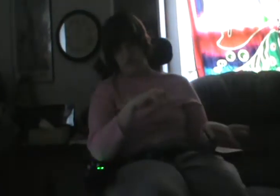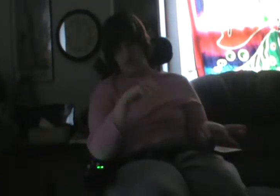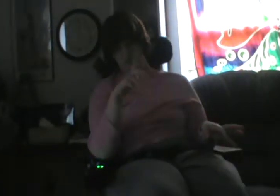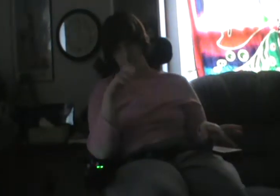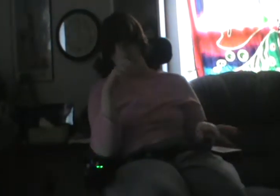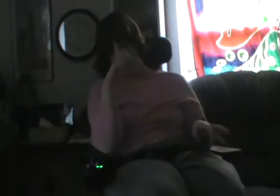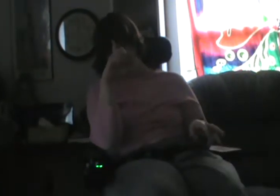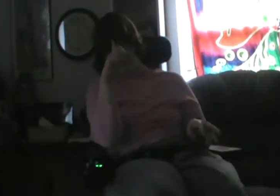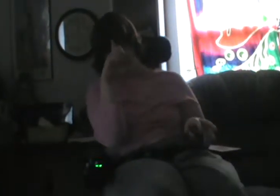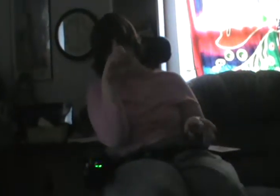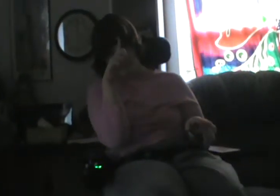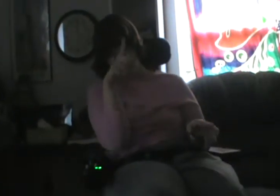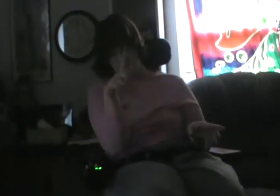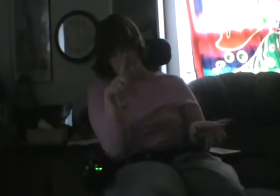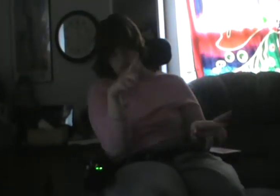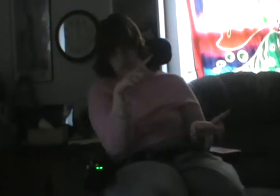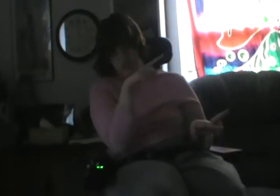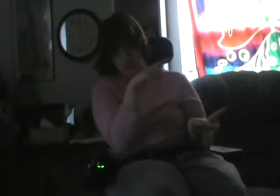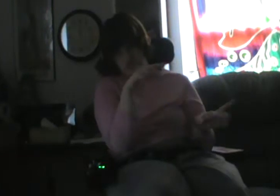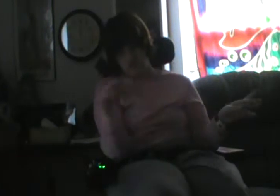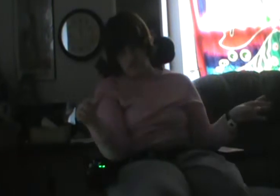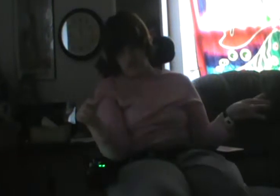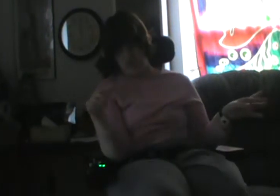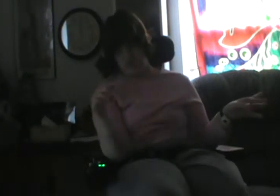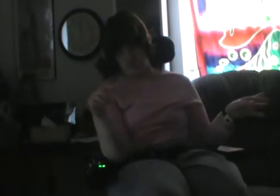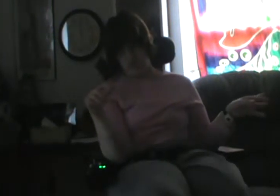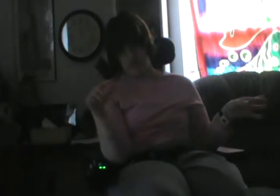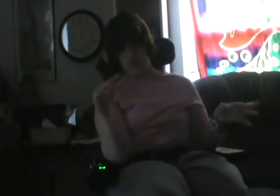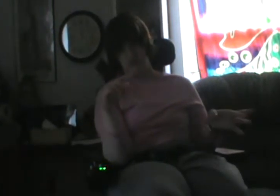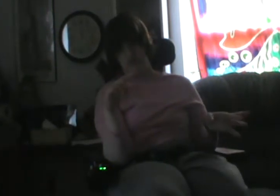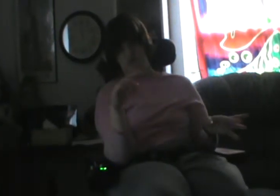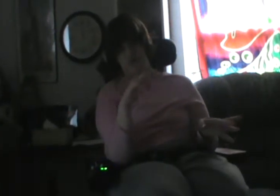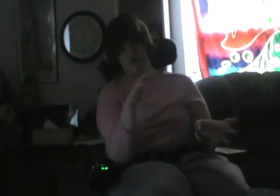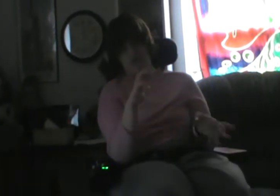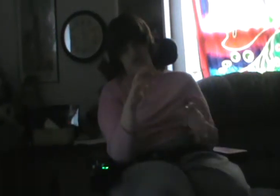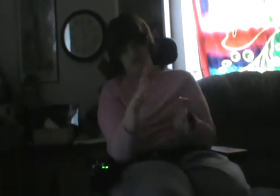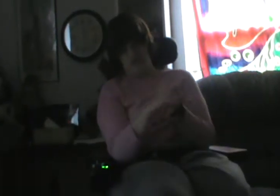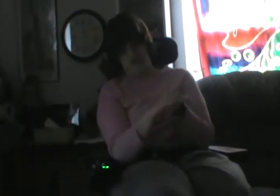There's no way that I can say the times are hard.